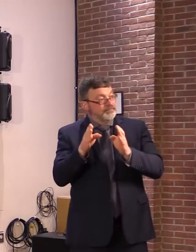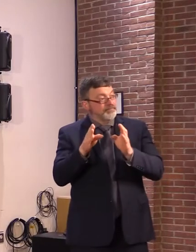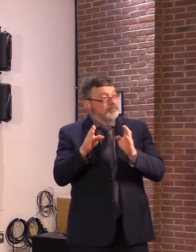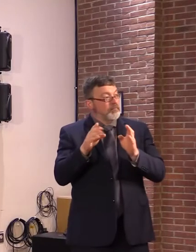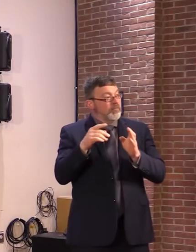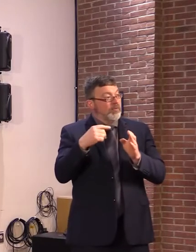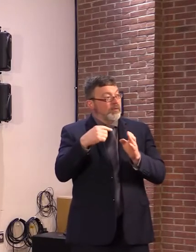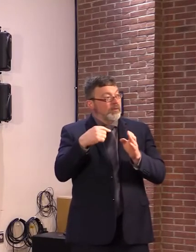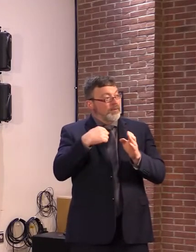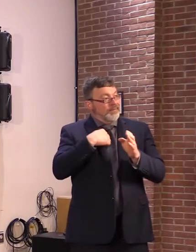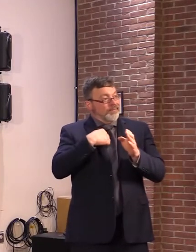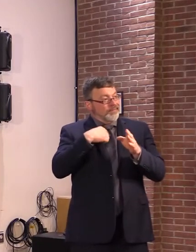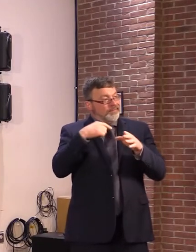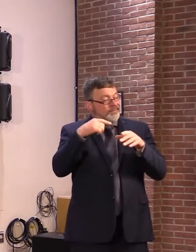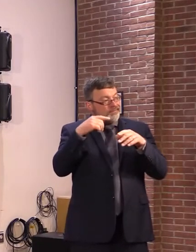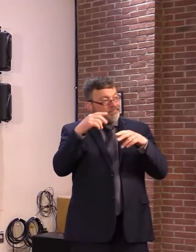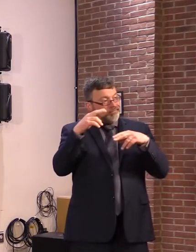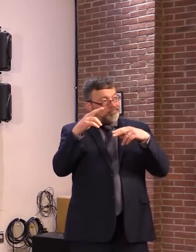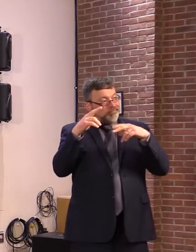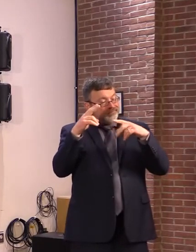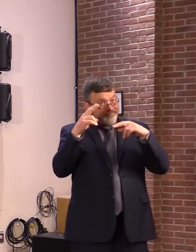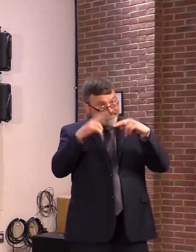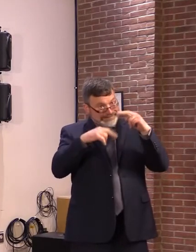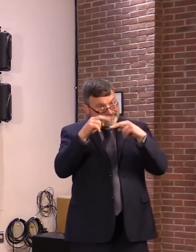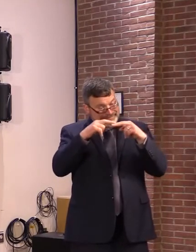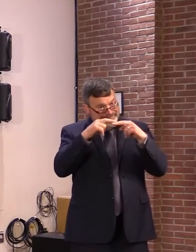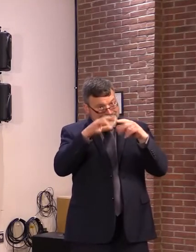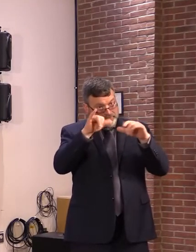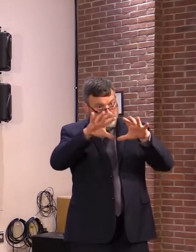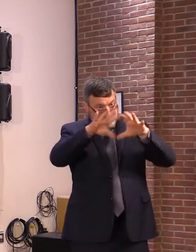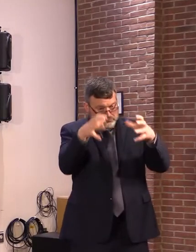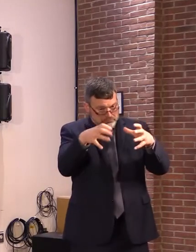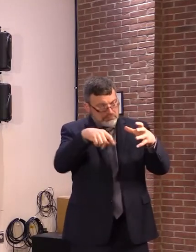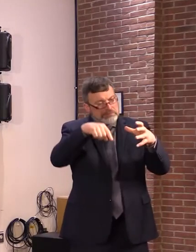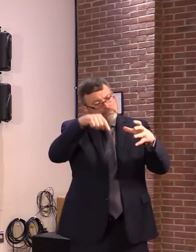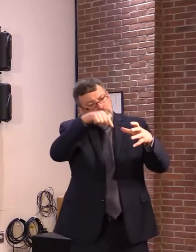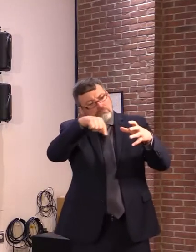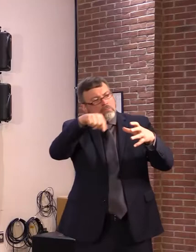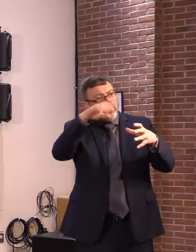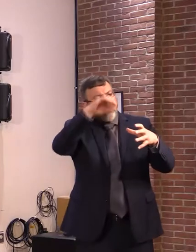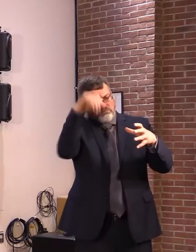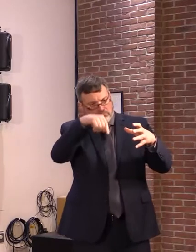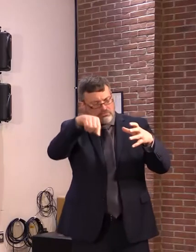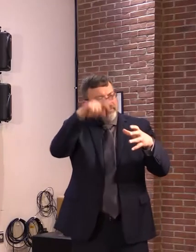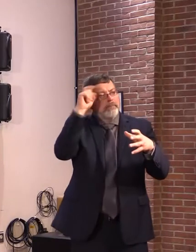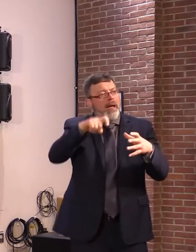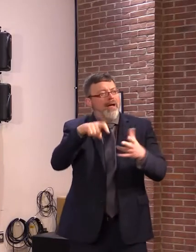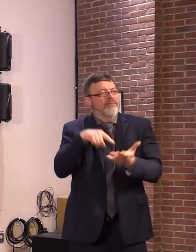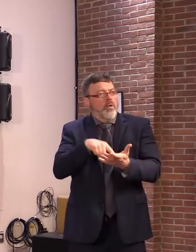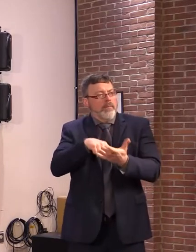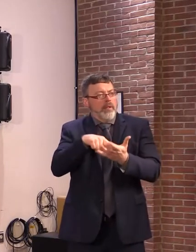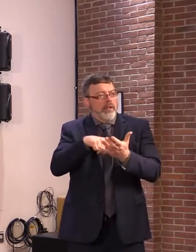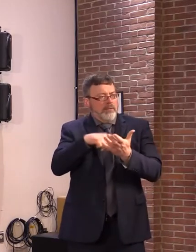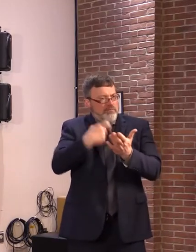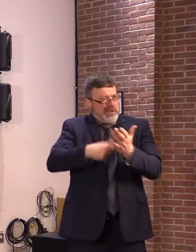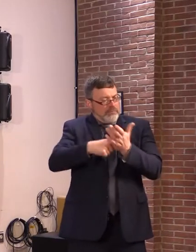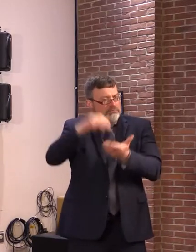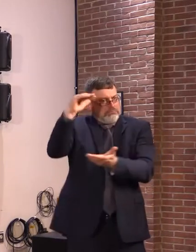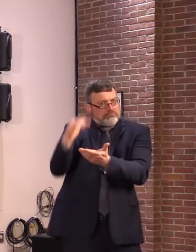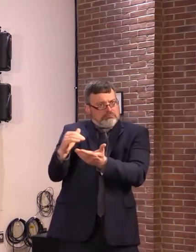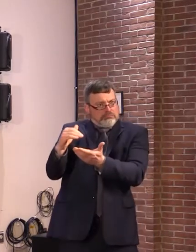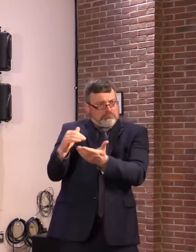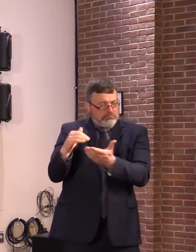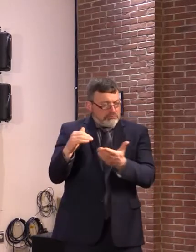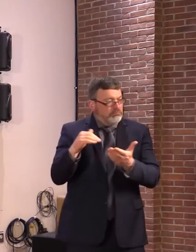certain percentage of affordable homes. These tools, priority housing projects have been key to our